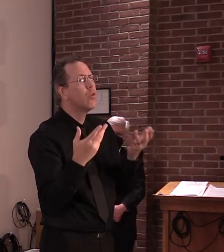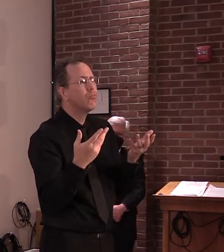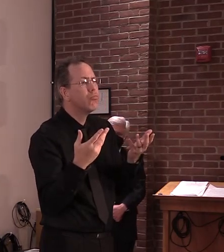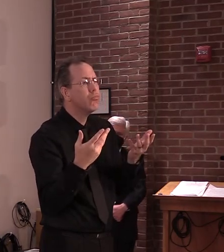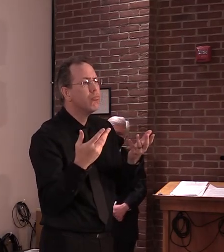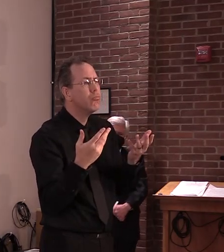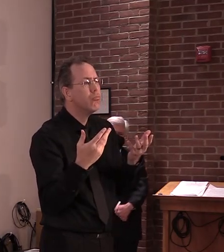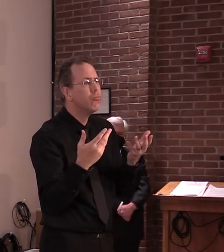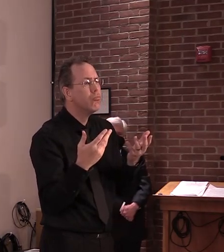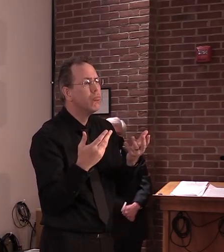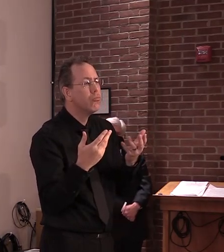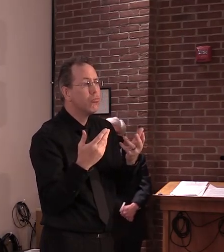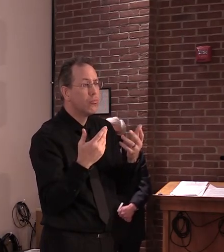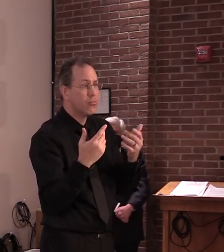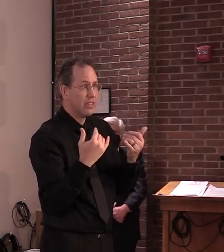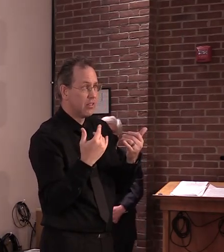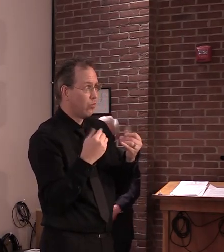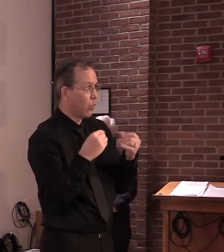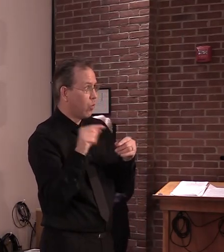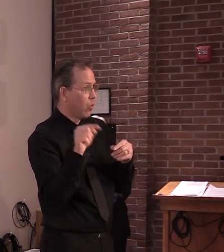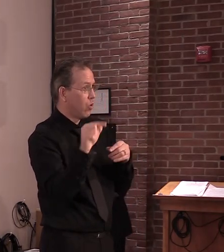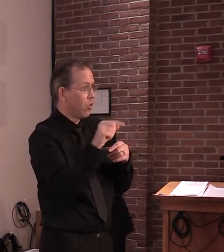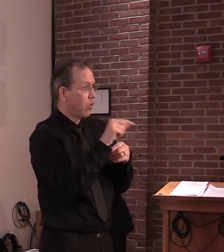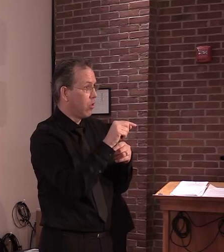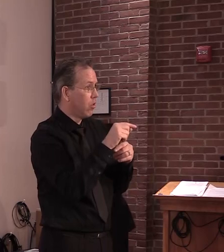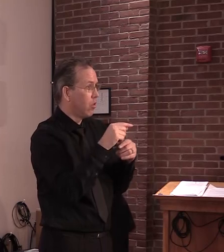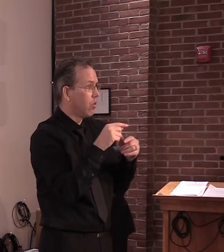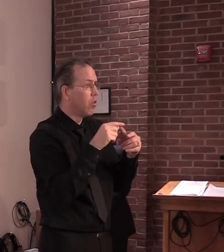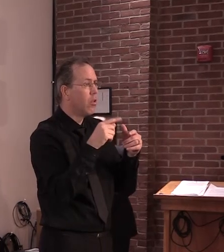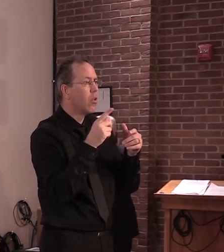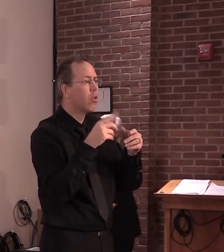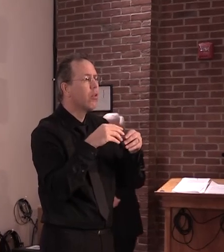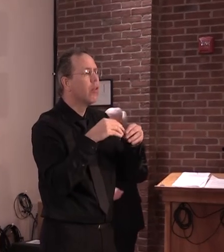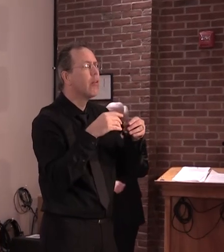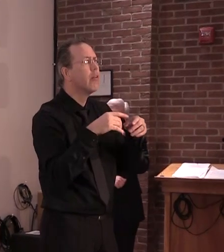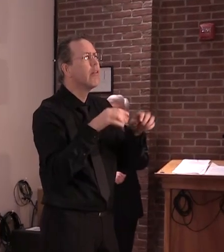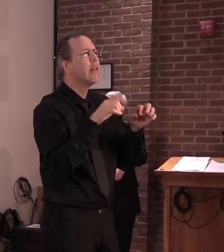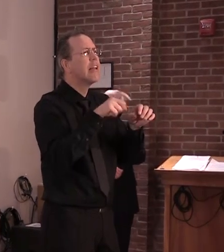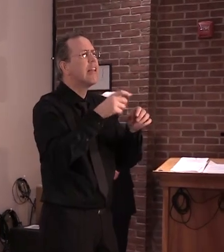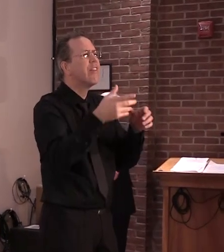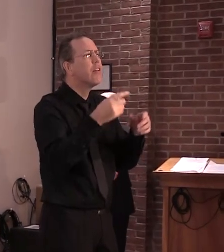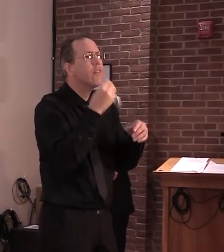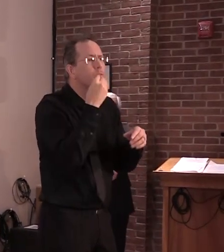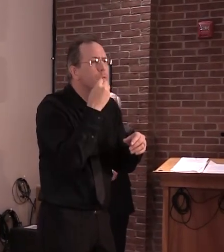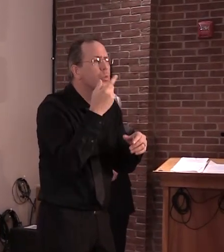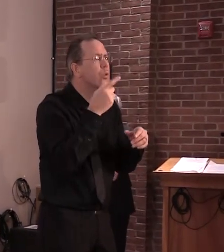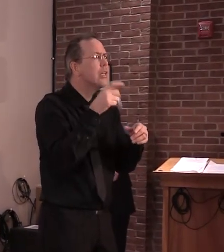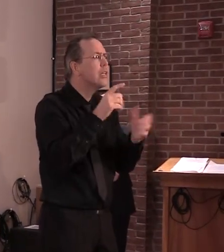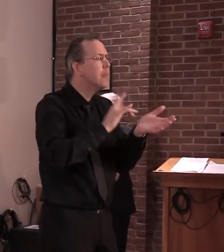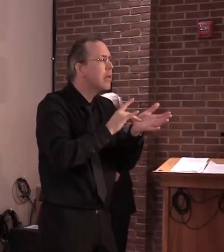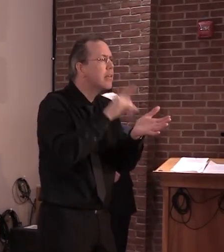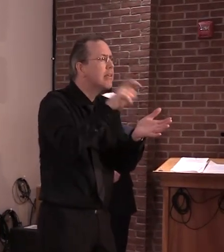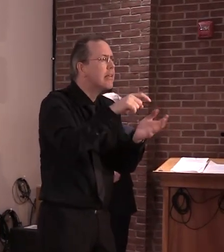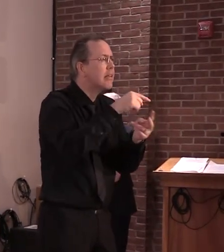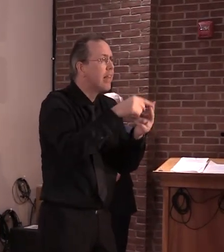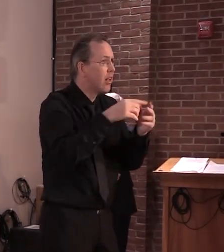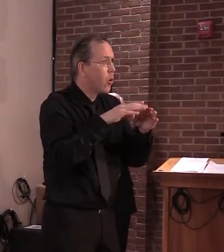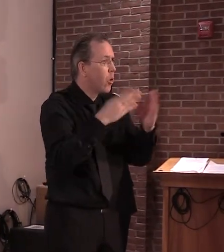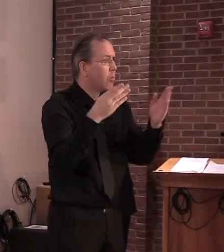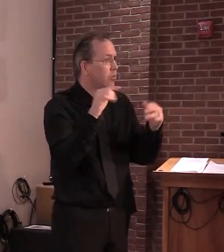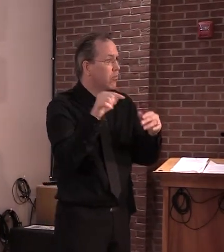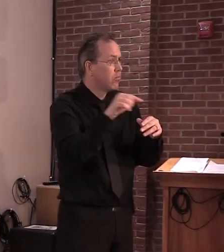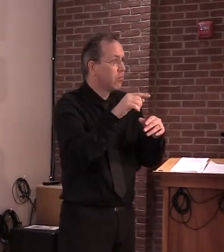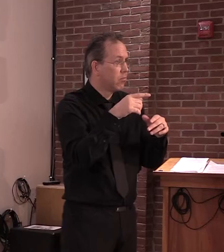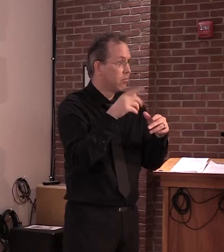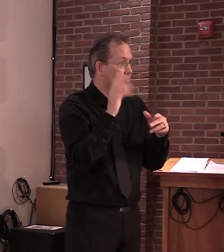Yes. Yes. Yes. It will be, uh, opening up the retail 25%, uh, if everything goes right. I mean, this is just something that,